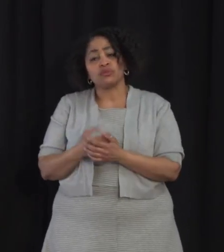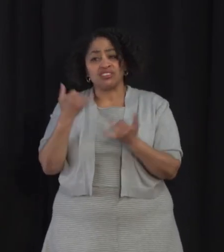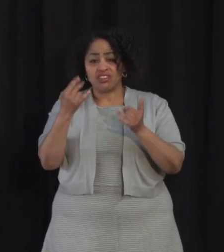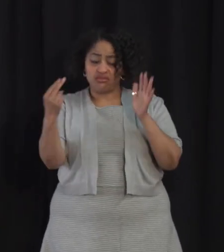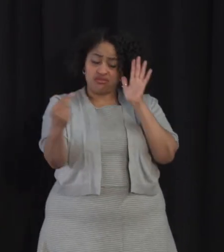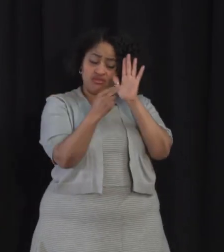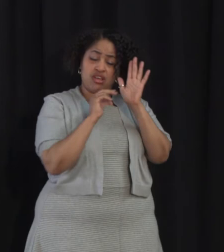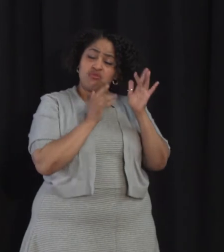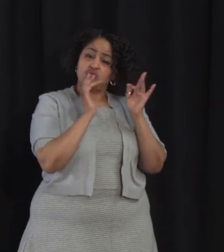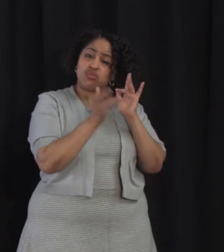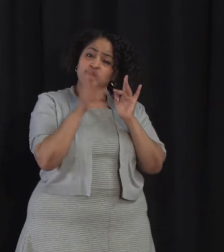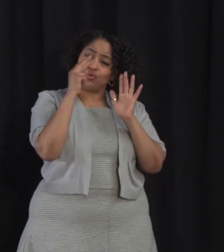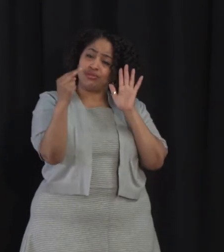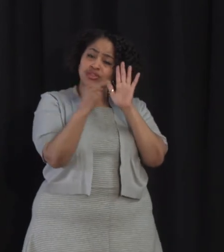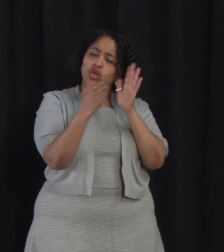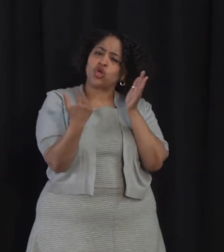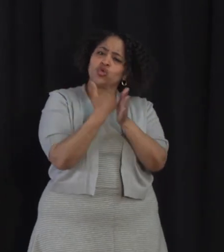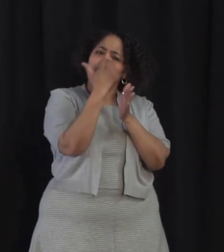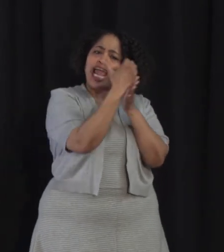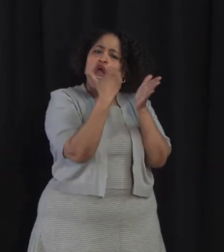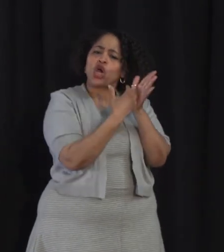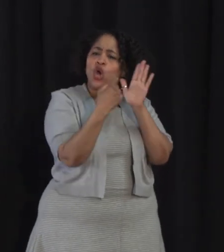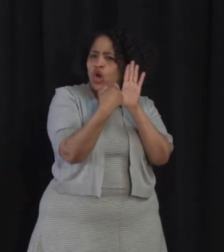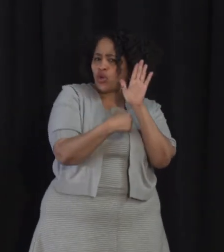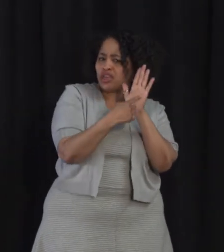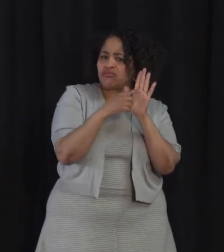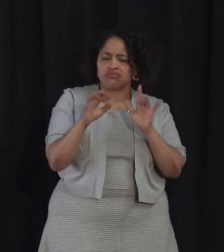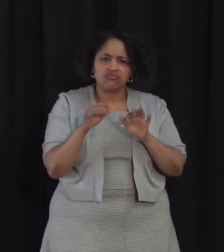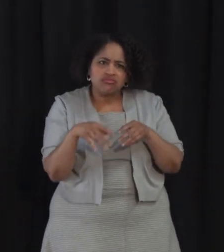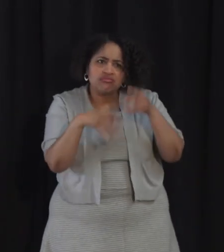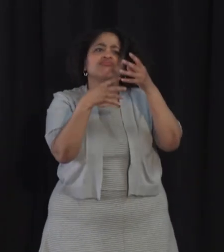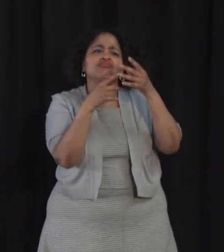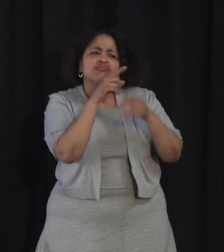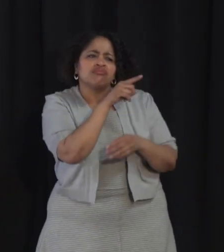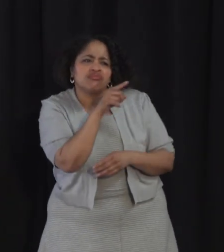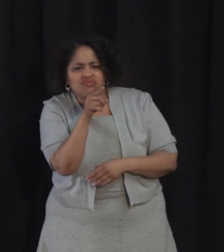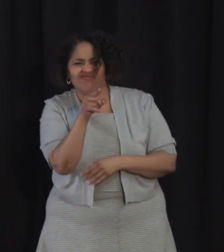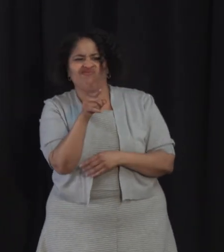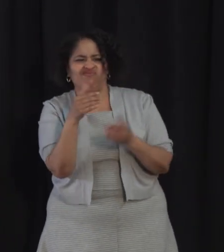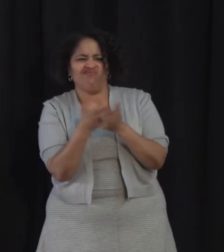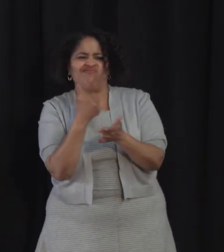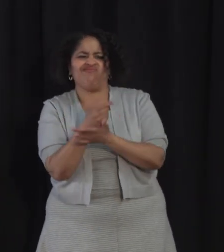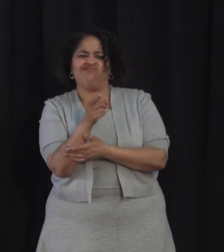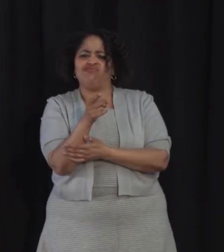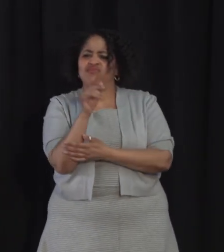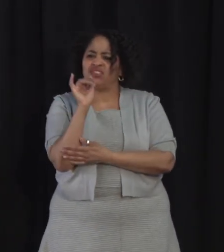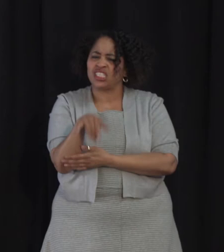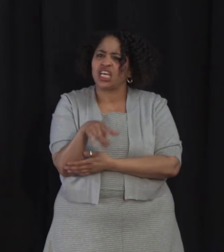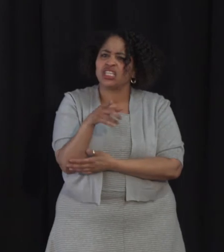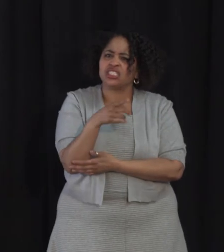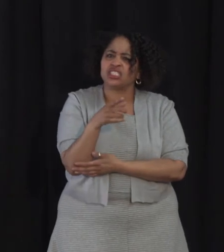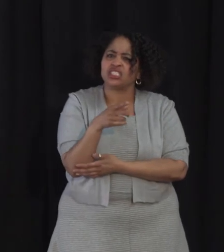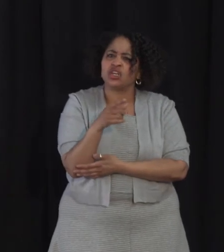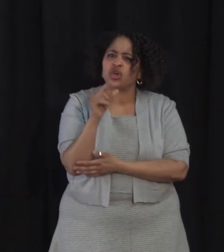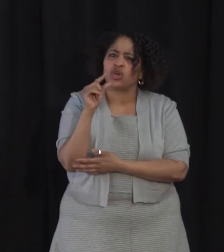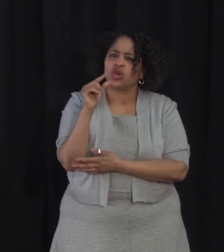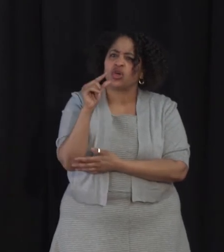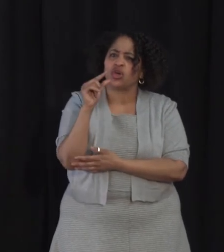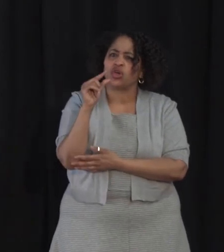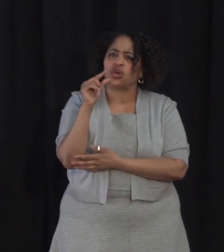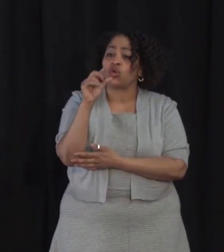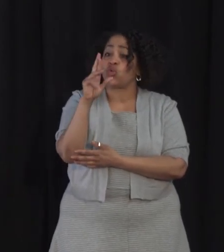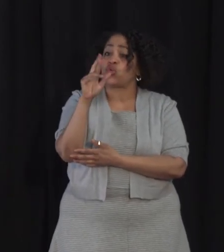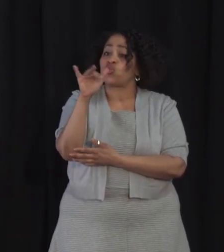website, you will find a new category on our website, and that new category is race. So we now